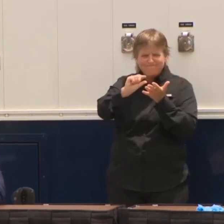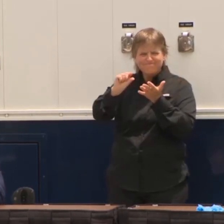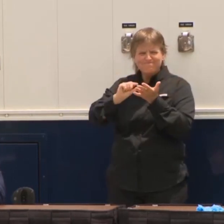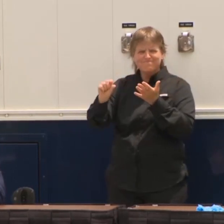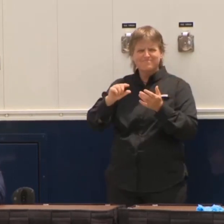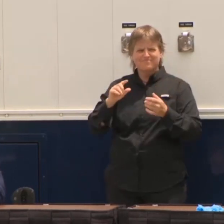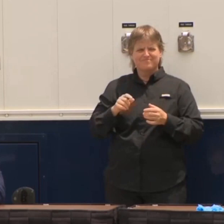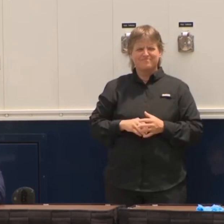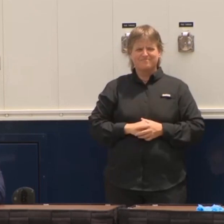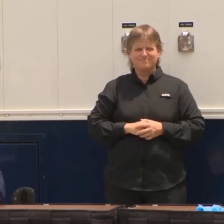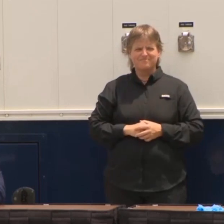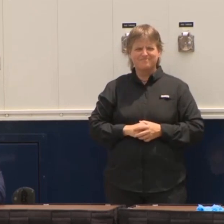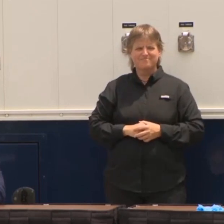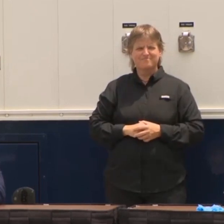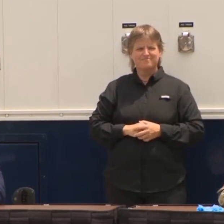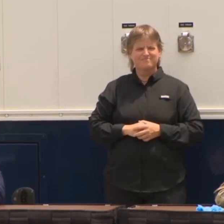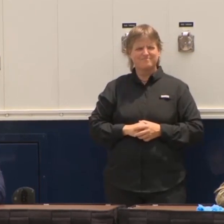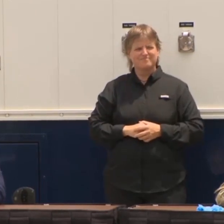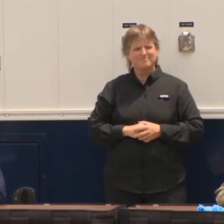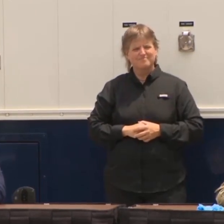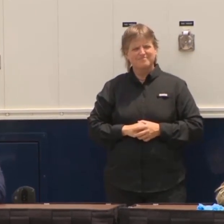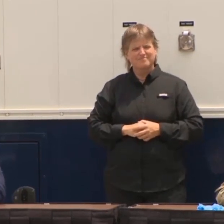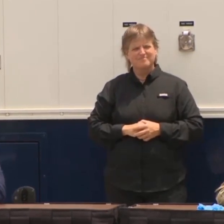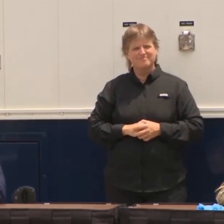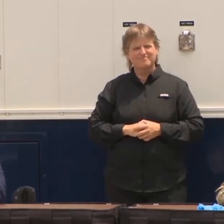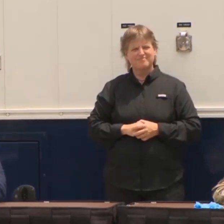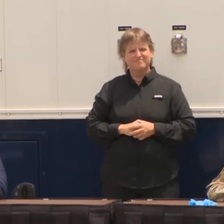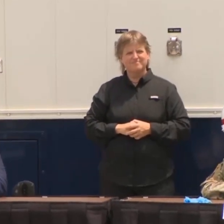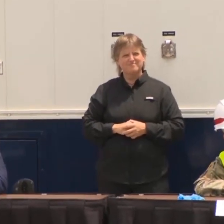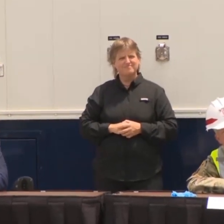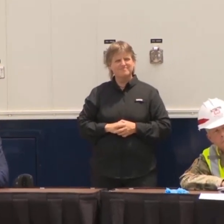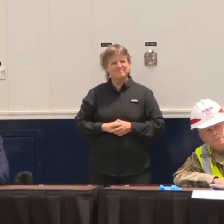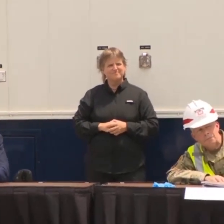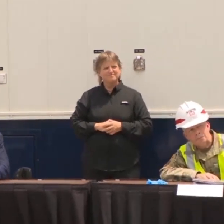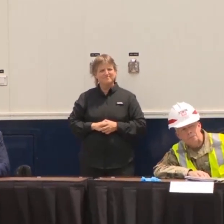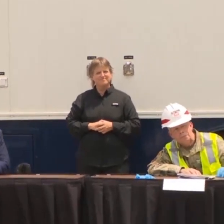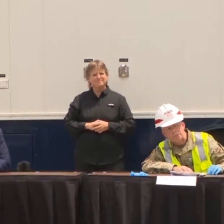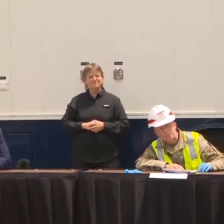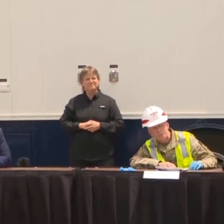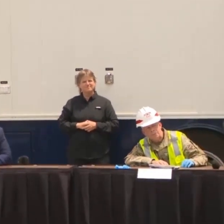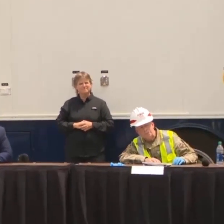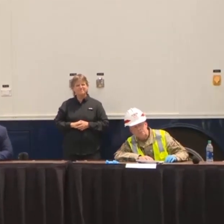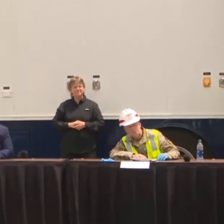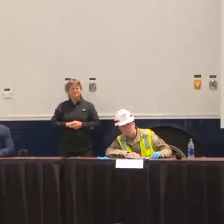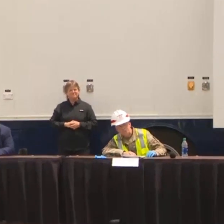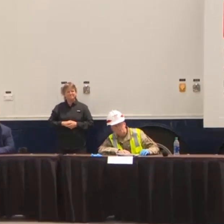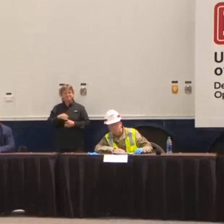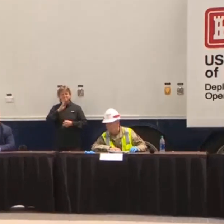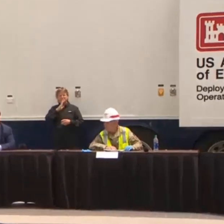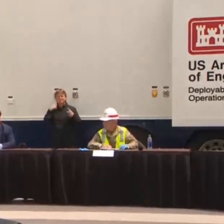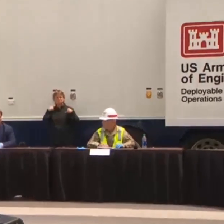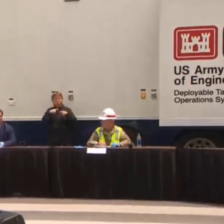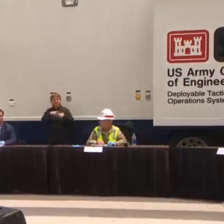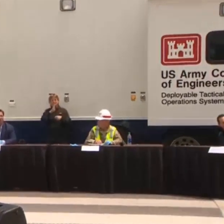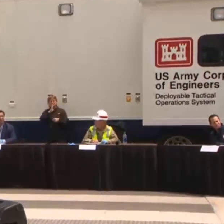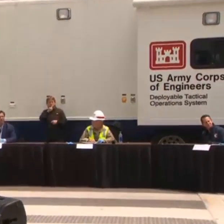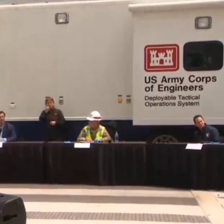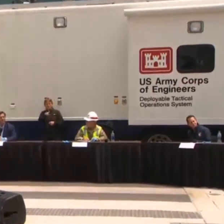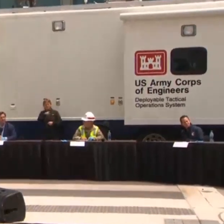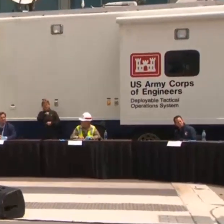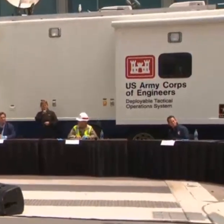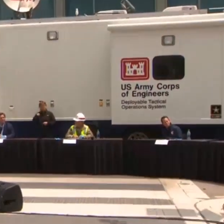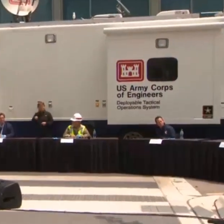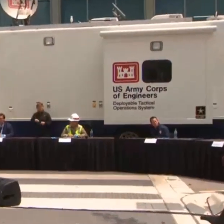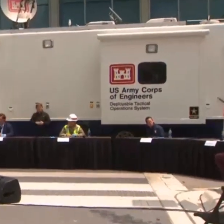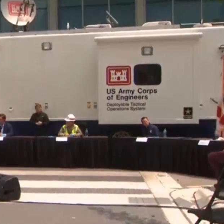a lot the essential, right? A lot of essential, and that's what's only thing that's available in the condado of Miami-Dade. But, diariamente, there's more than one